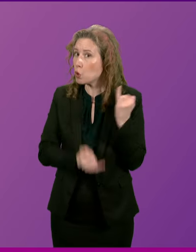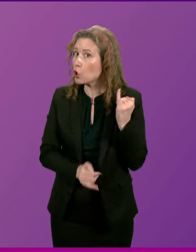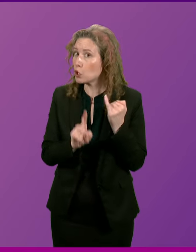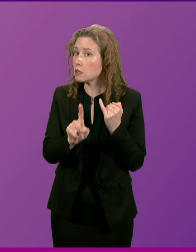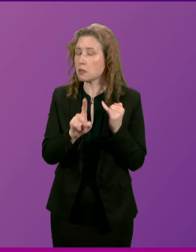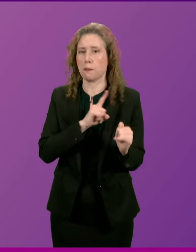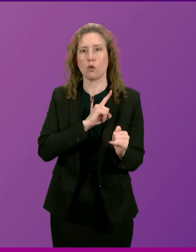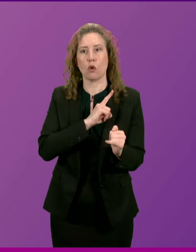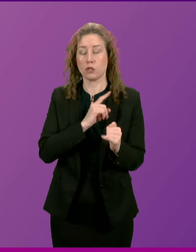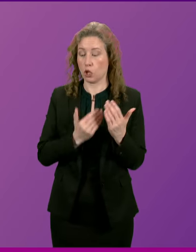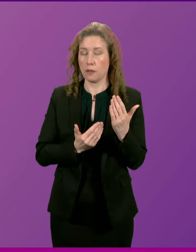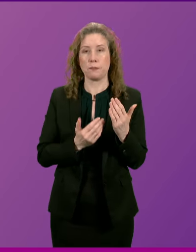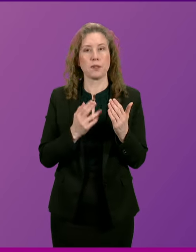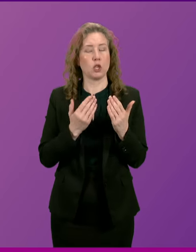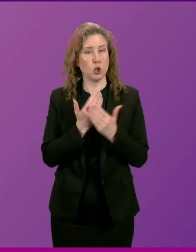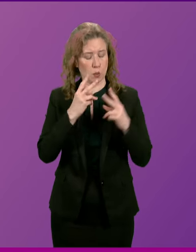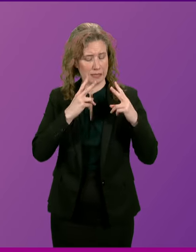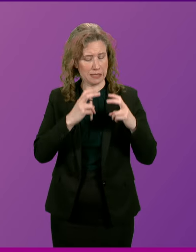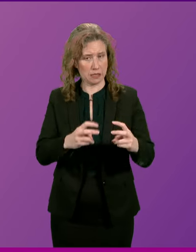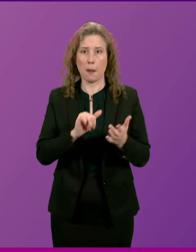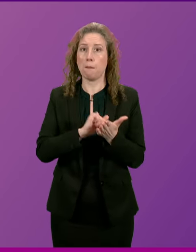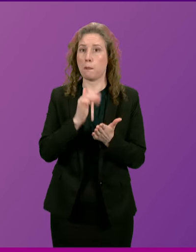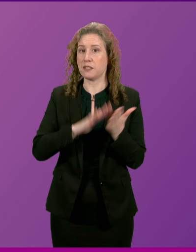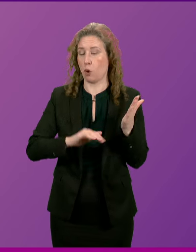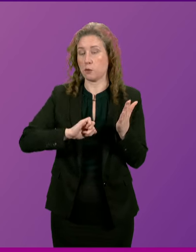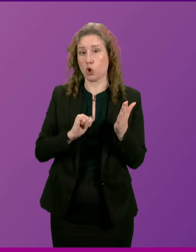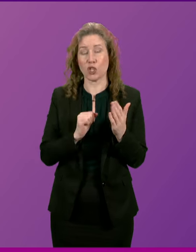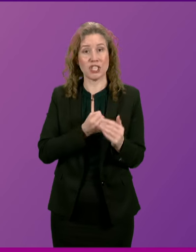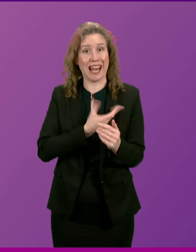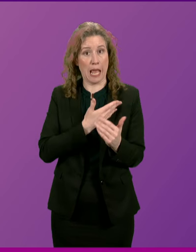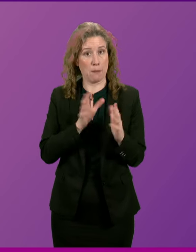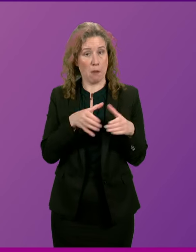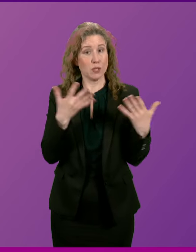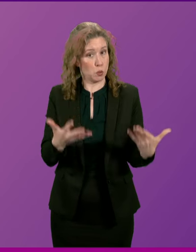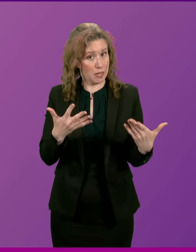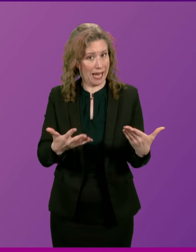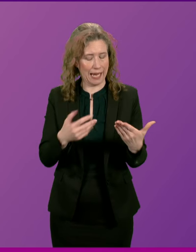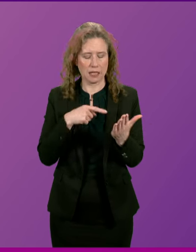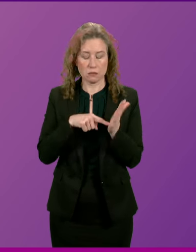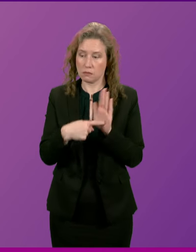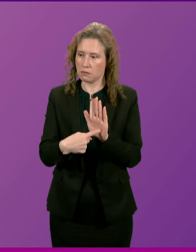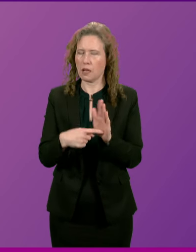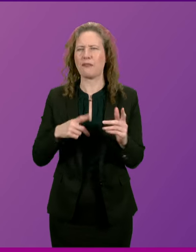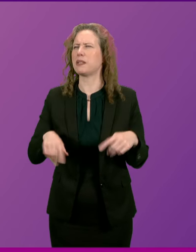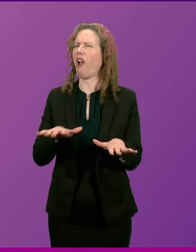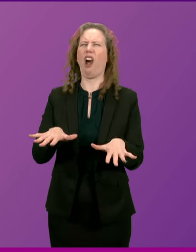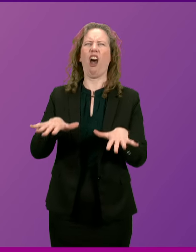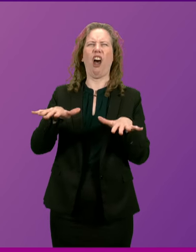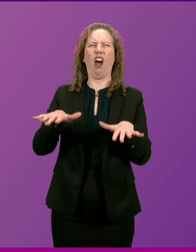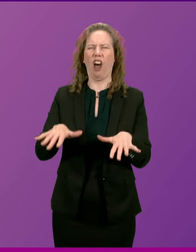presiding officer. New analysis published by the Scottish Labour Party today reveals the SNP...